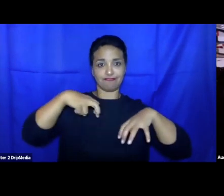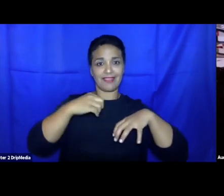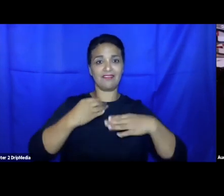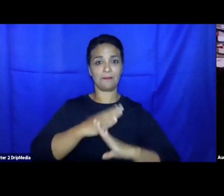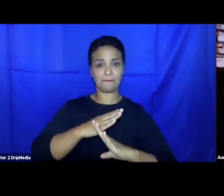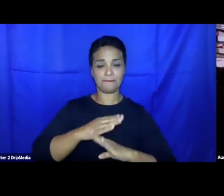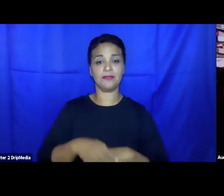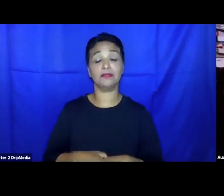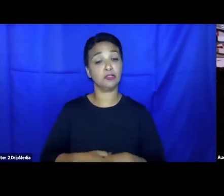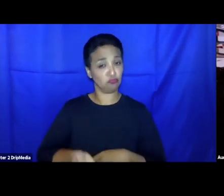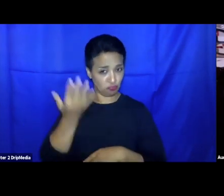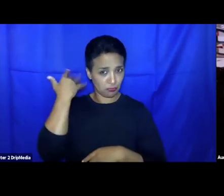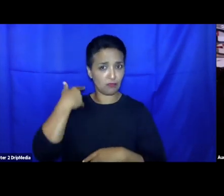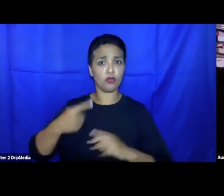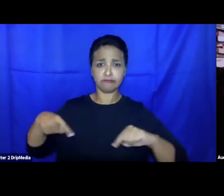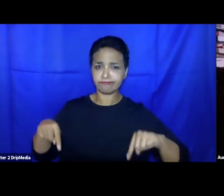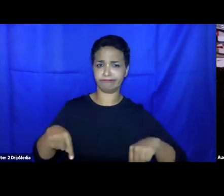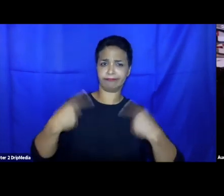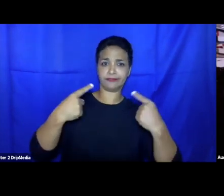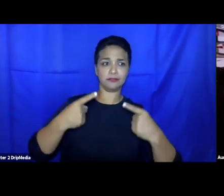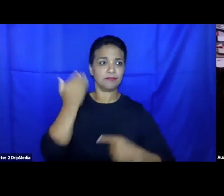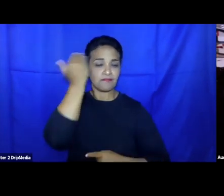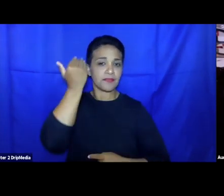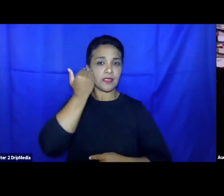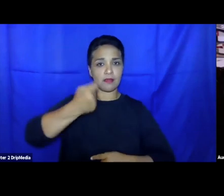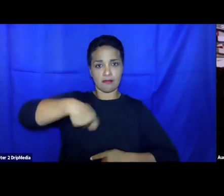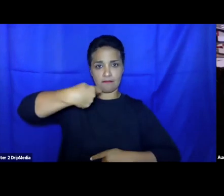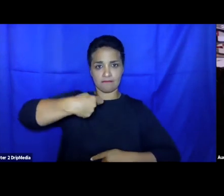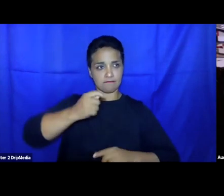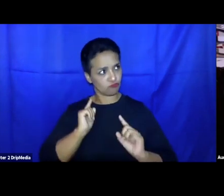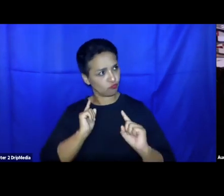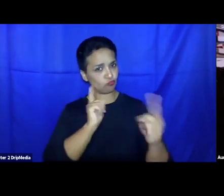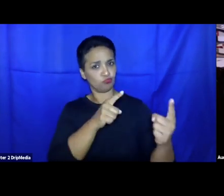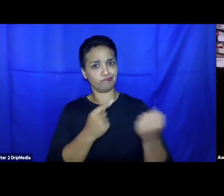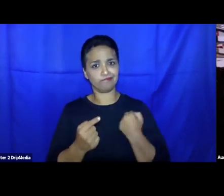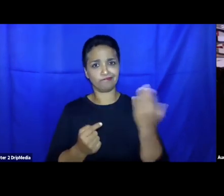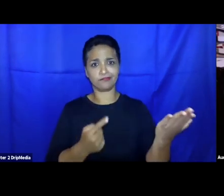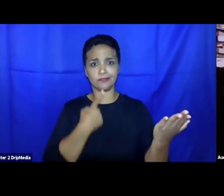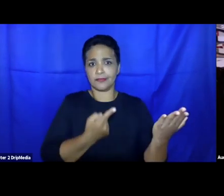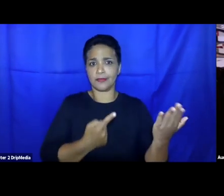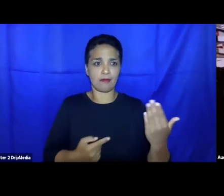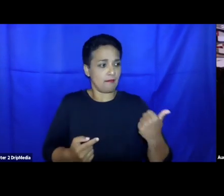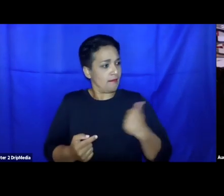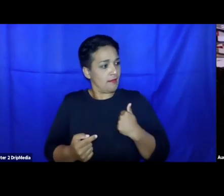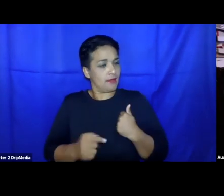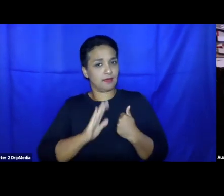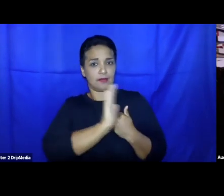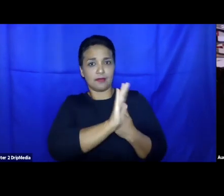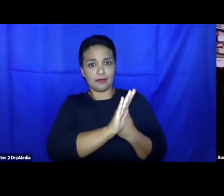challenged before Canadian courts as a violation of Canada's own Canadian Charter of